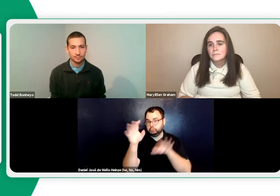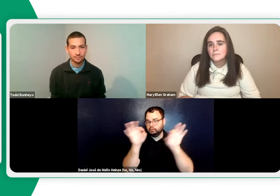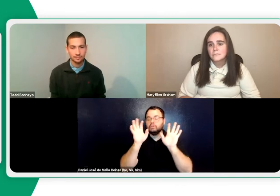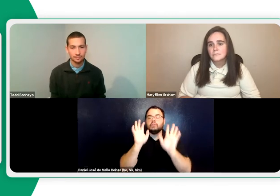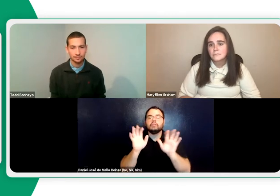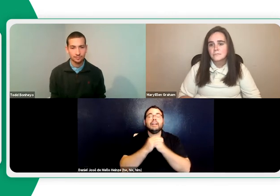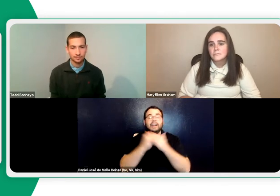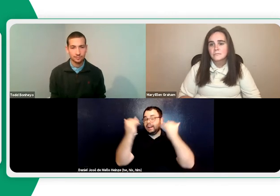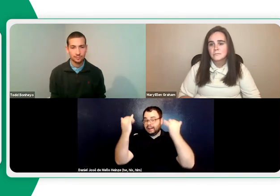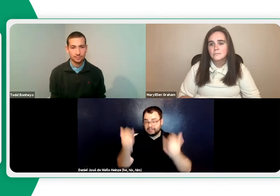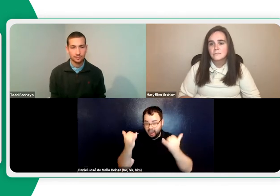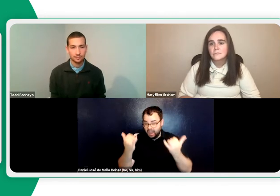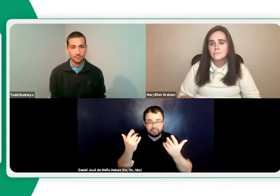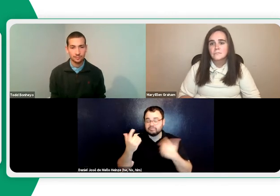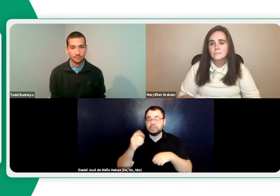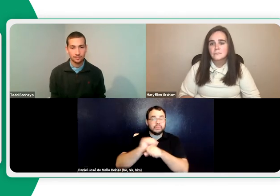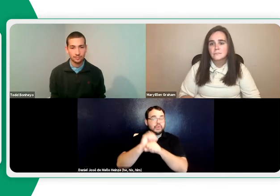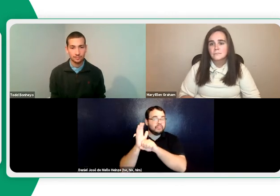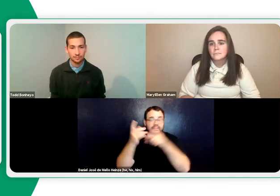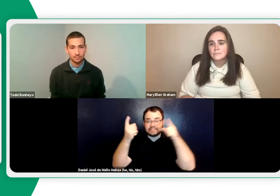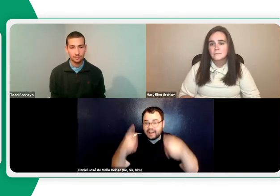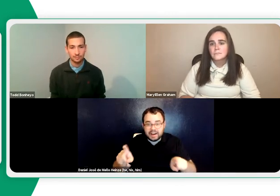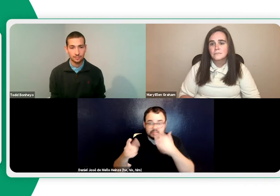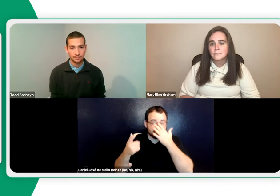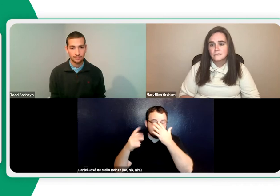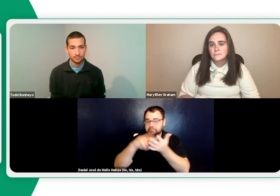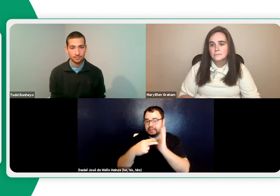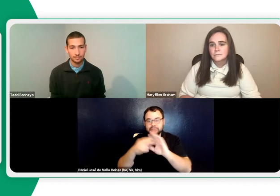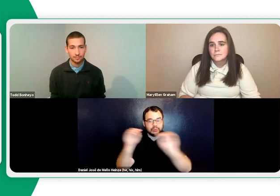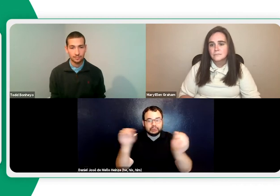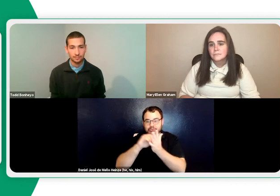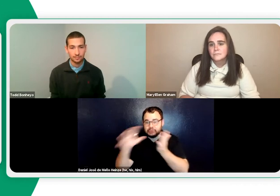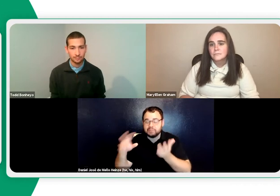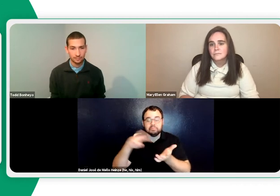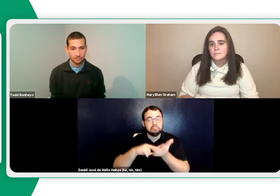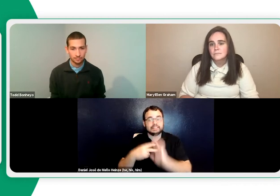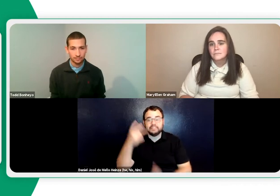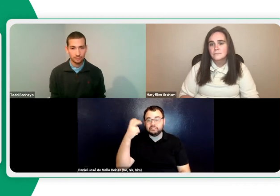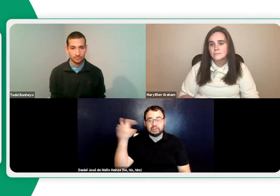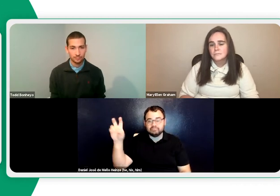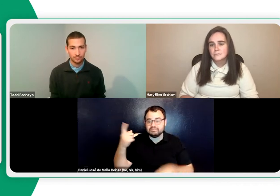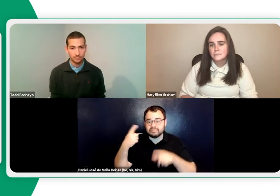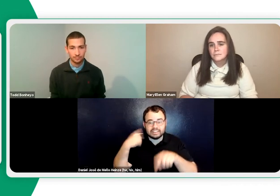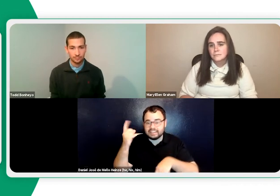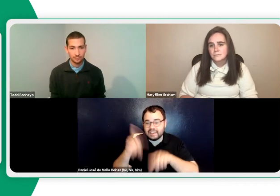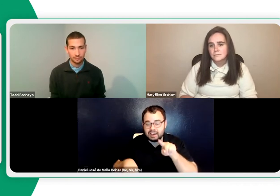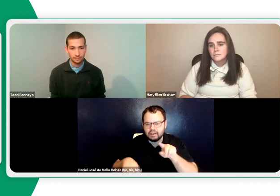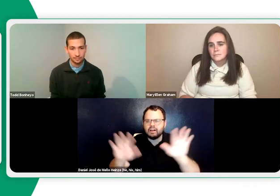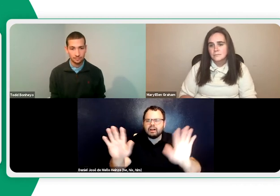And so when I'm deciding topics to teach, I'll think about field trips. But then with COVID happening, that